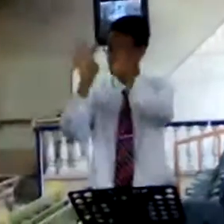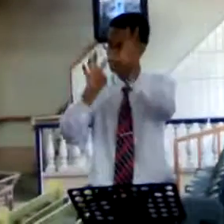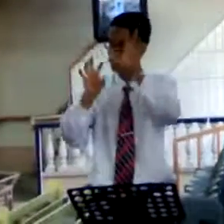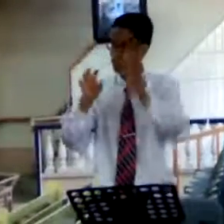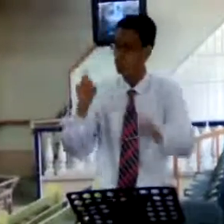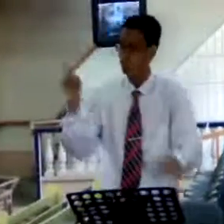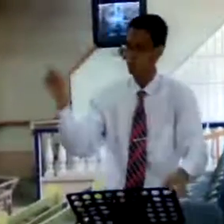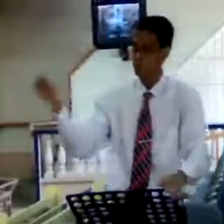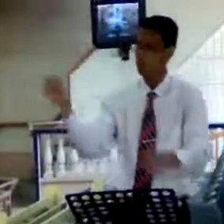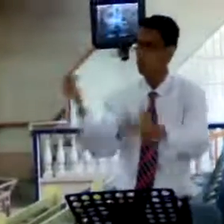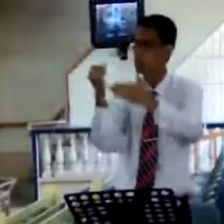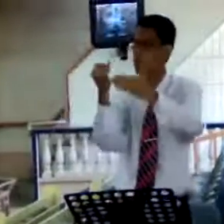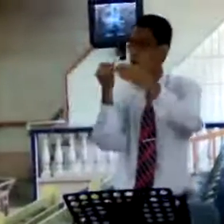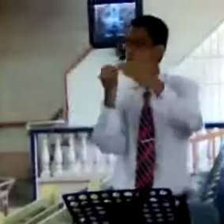and your pastor